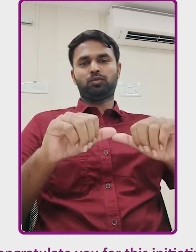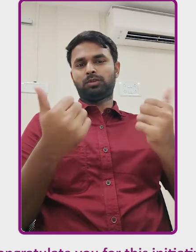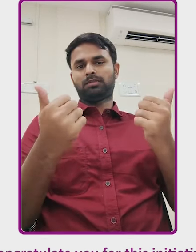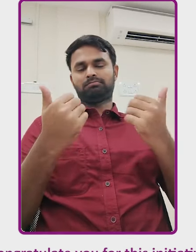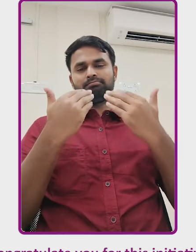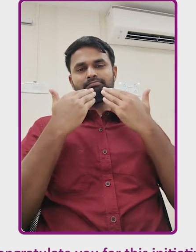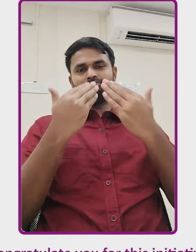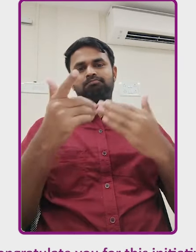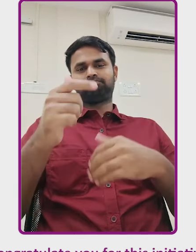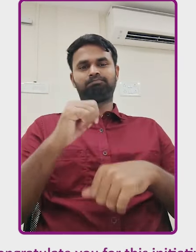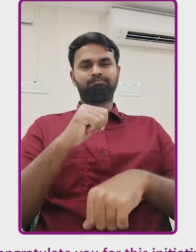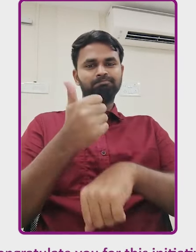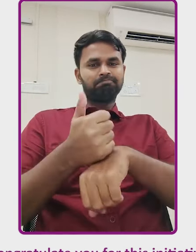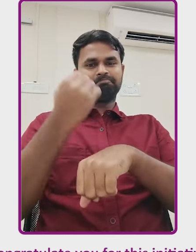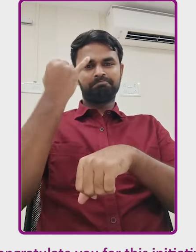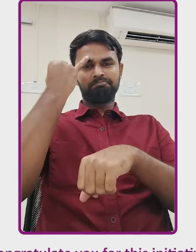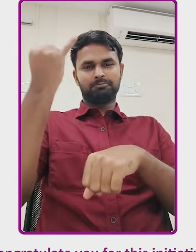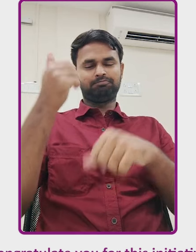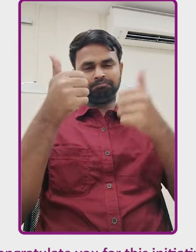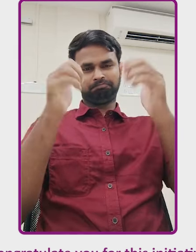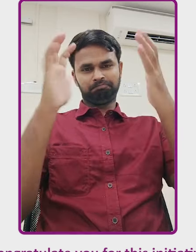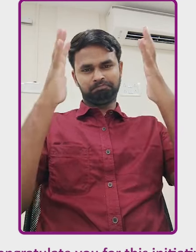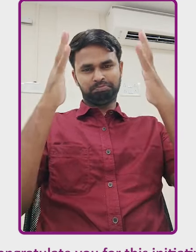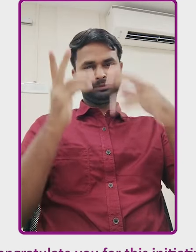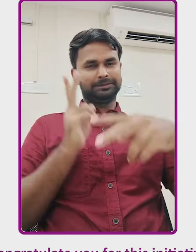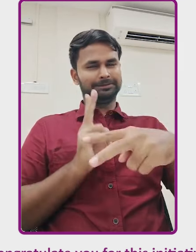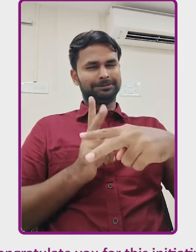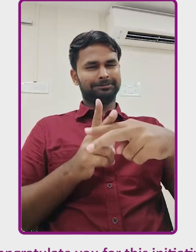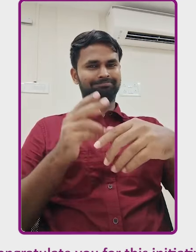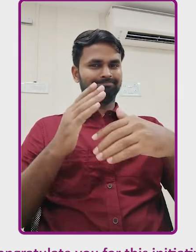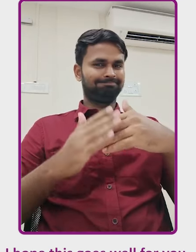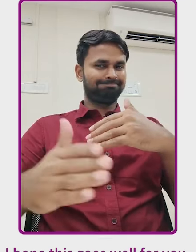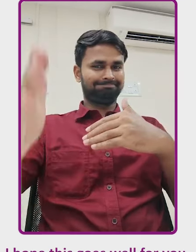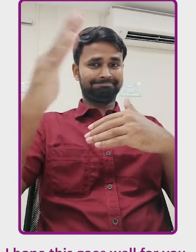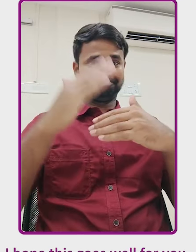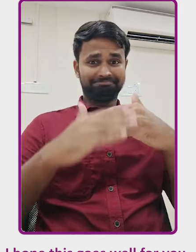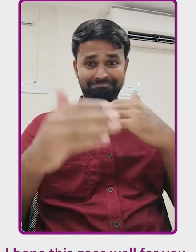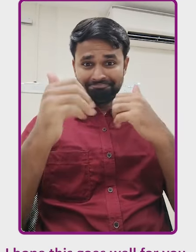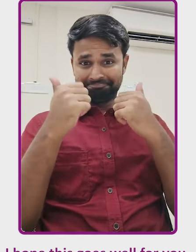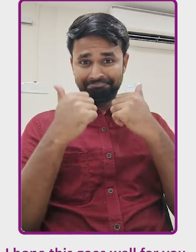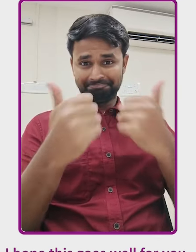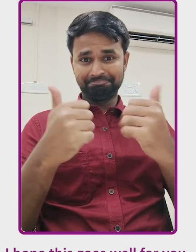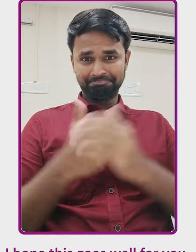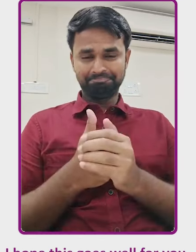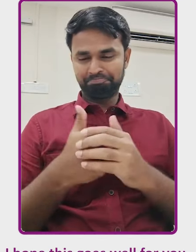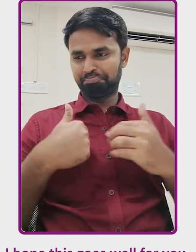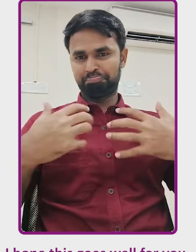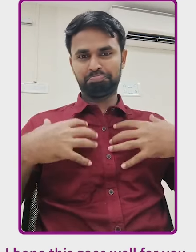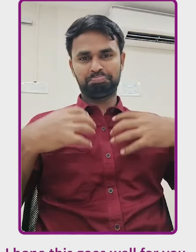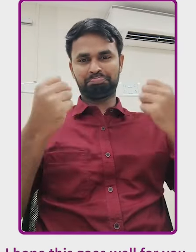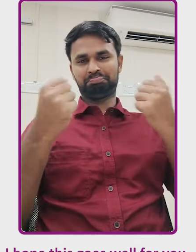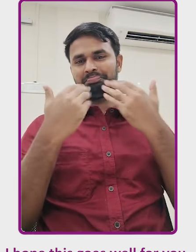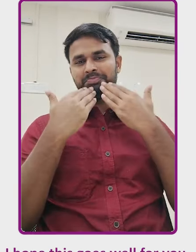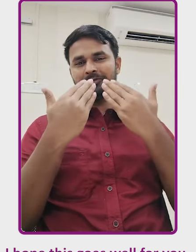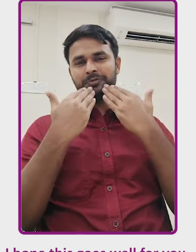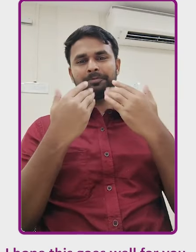I congratulate you for this initiative and hope this goes well for you.